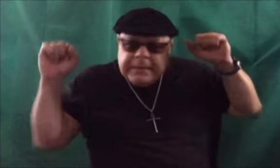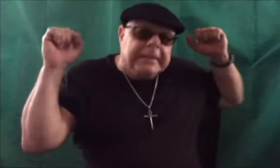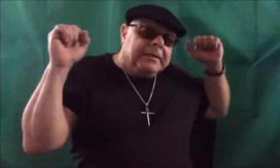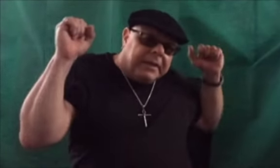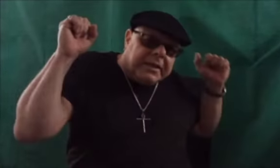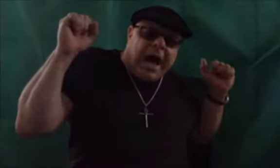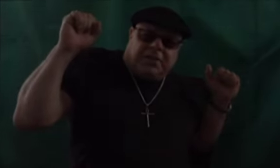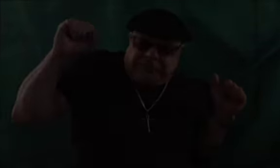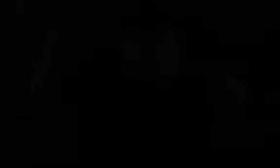We got the funk.